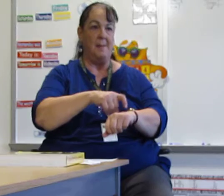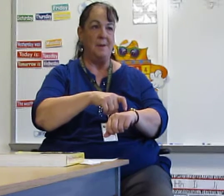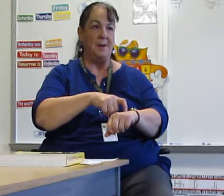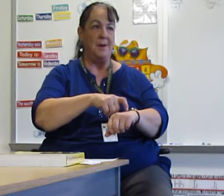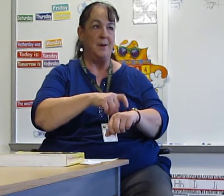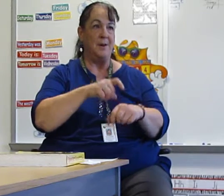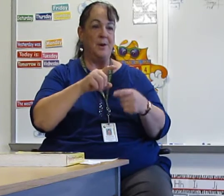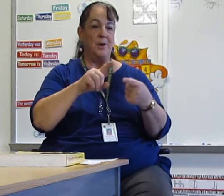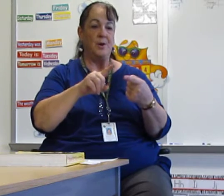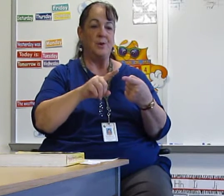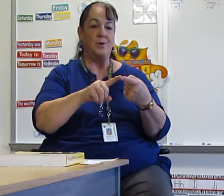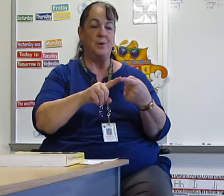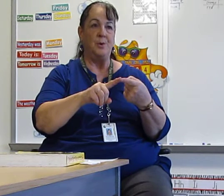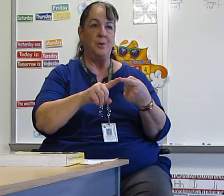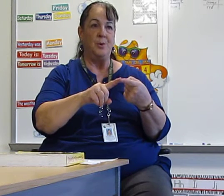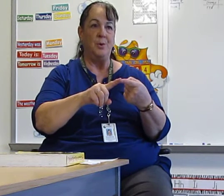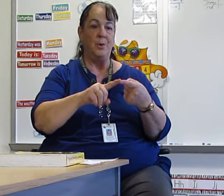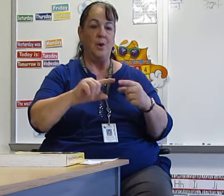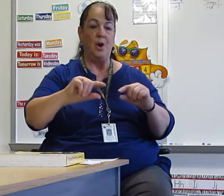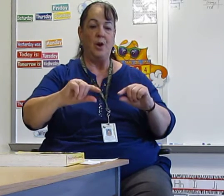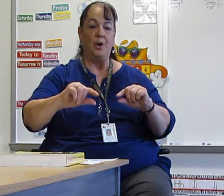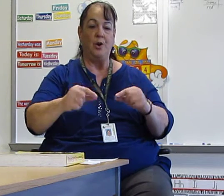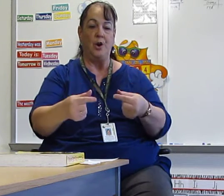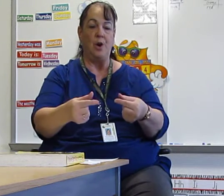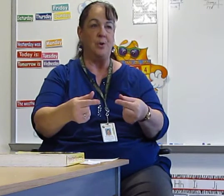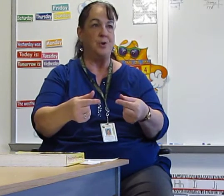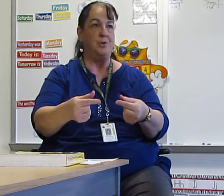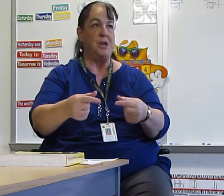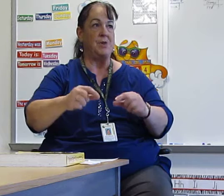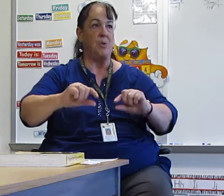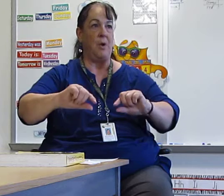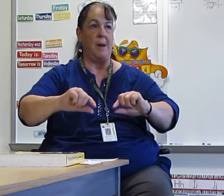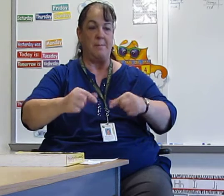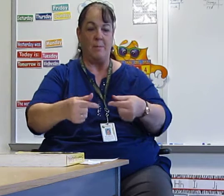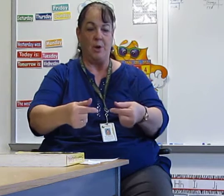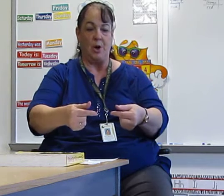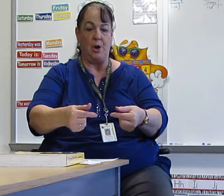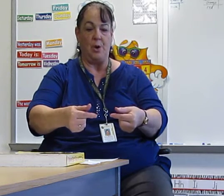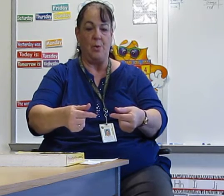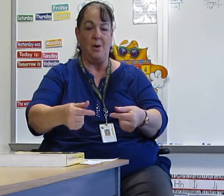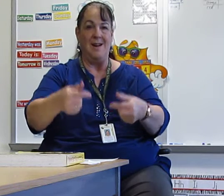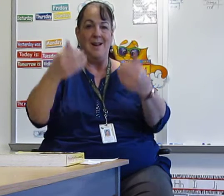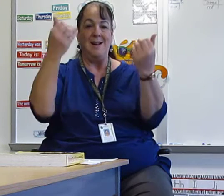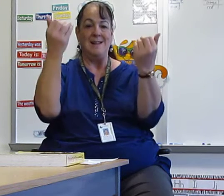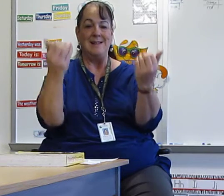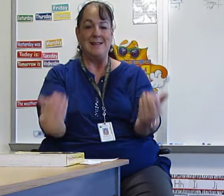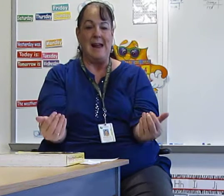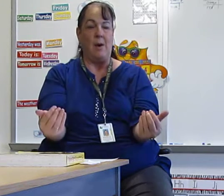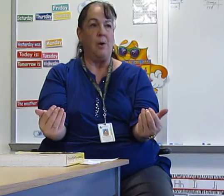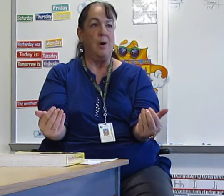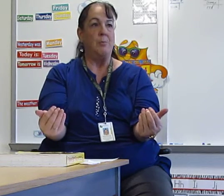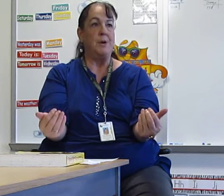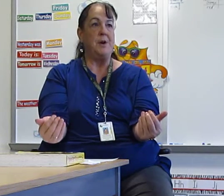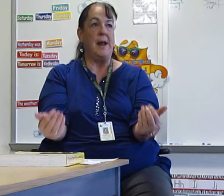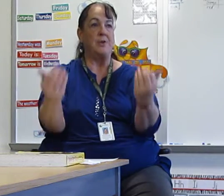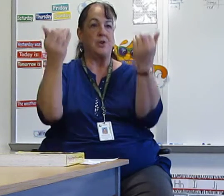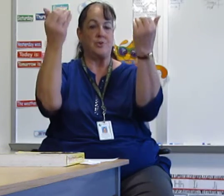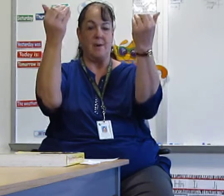to go. Two G's rolled up. Go now. Bring your hands straight